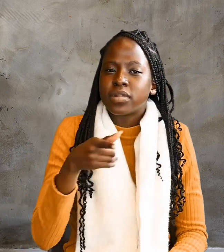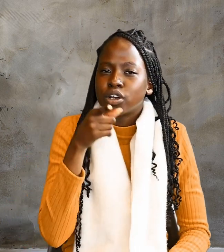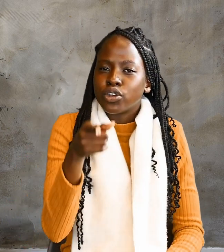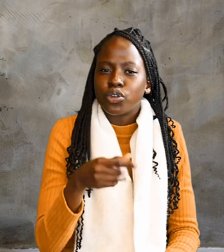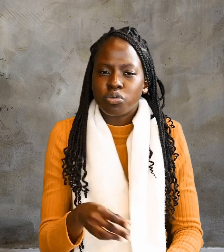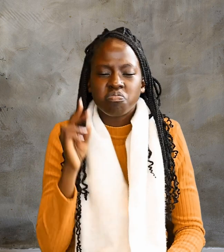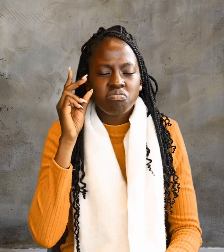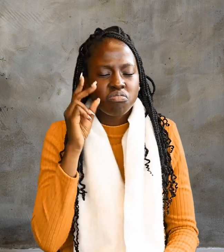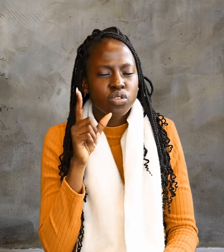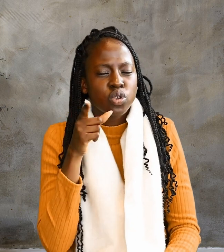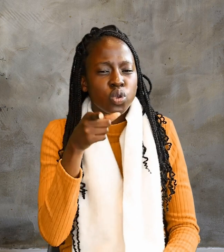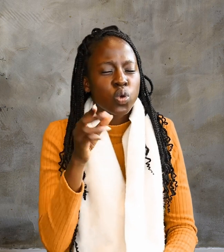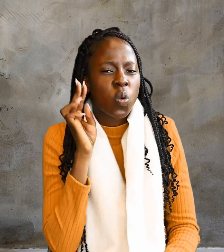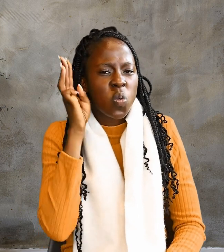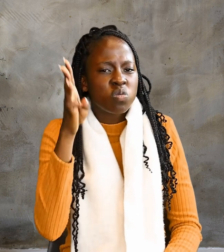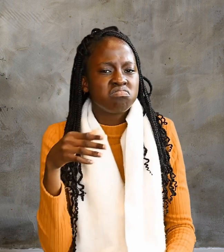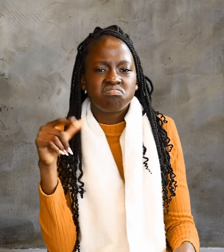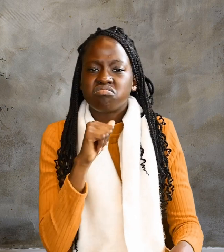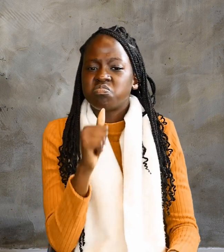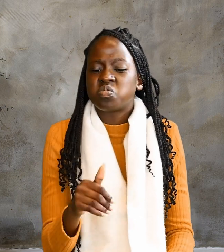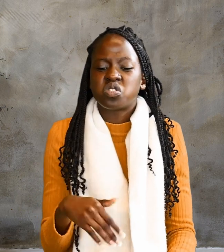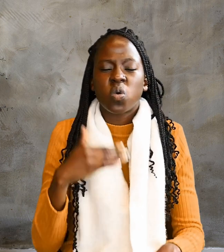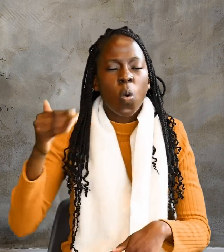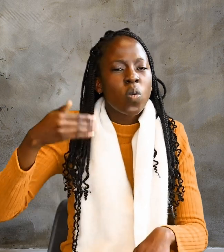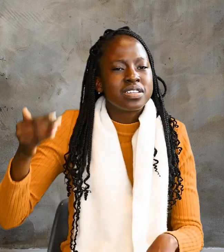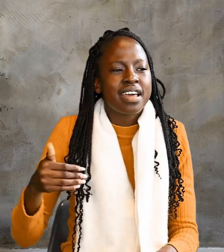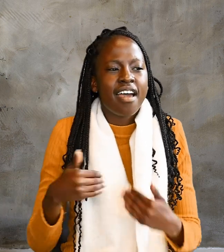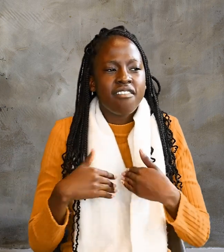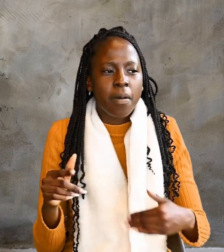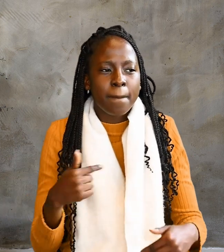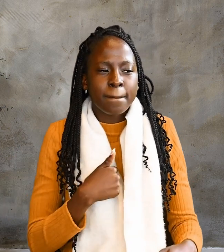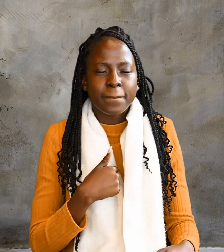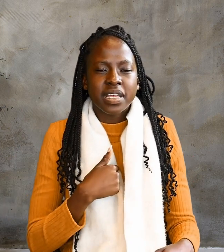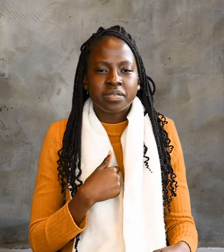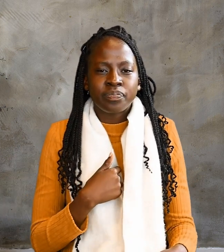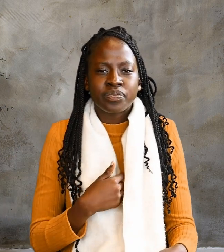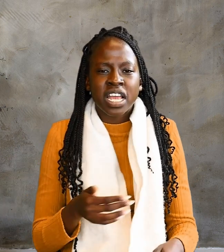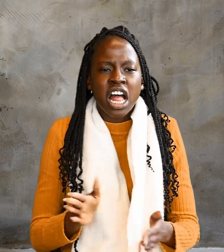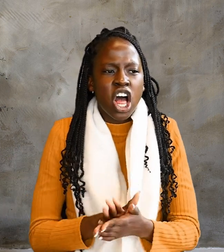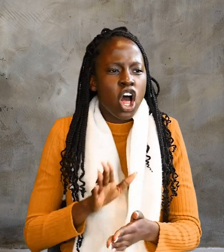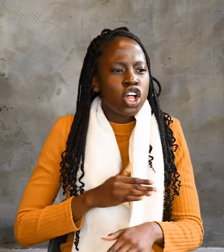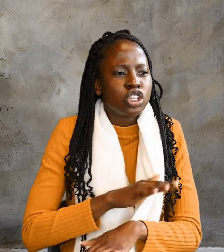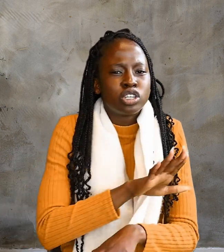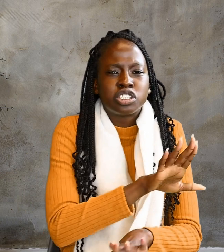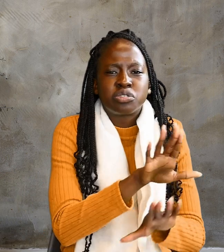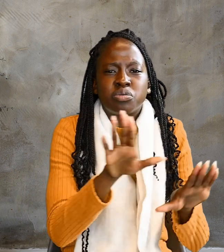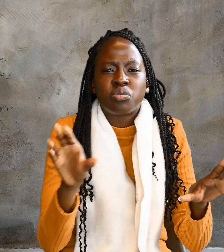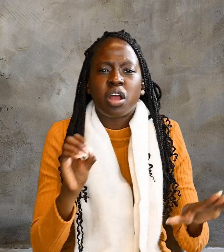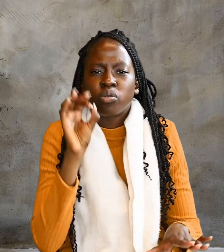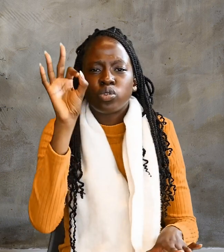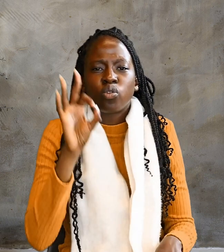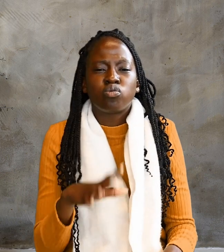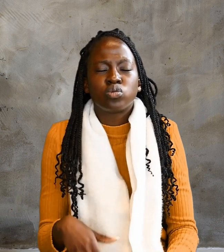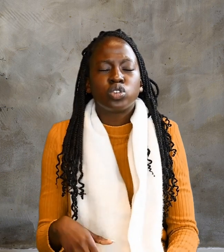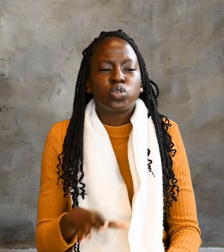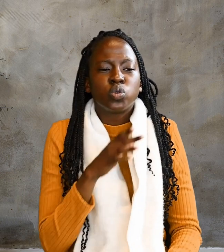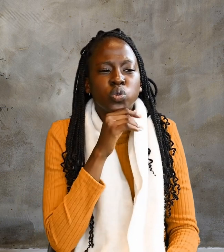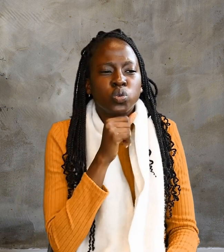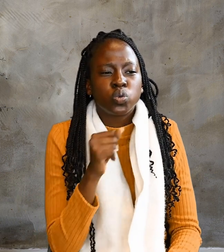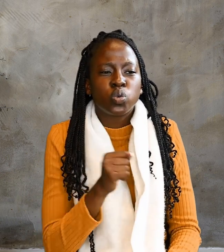Meanwhile, a large crowd of Jews found that Jesus was there and came, not only